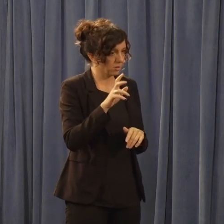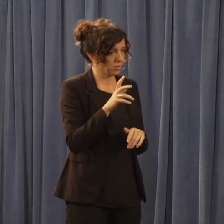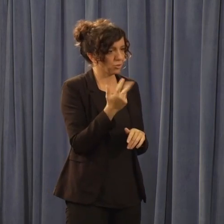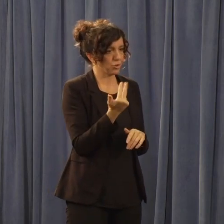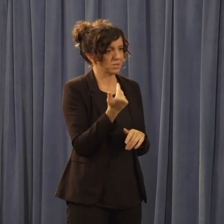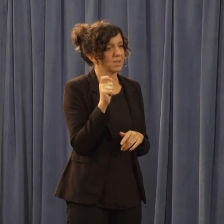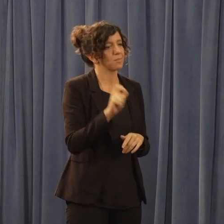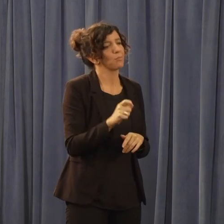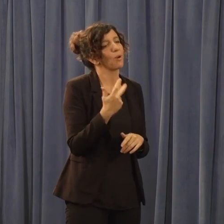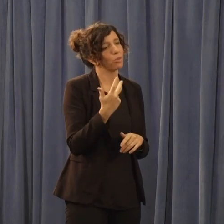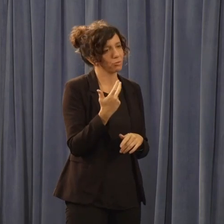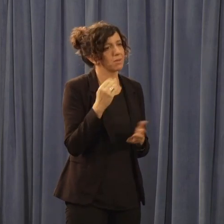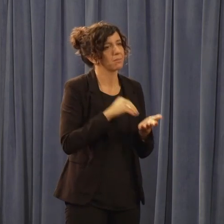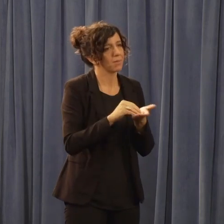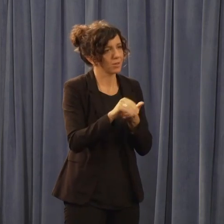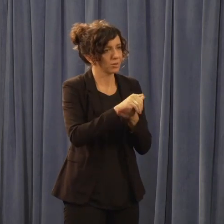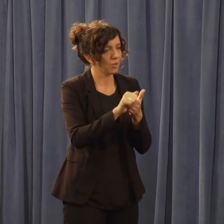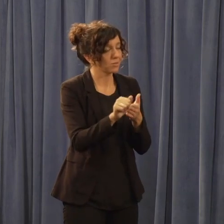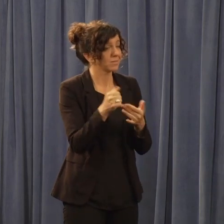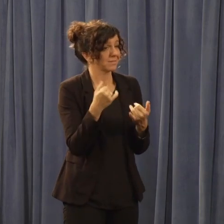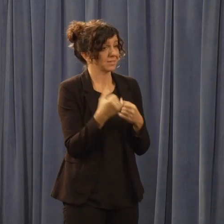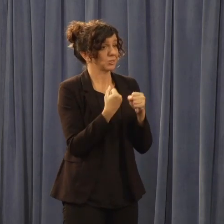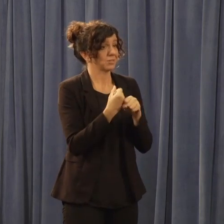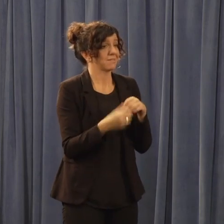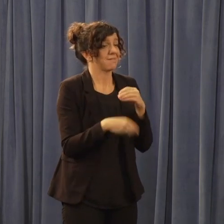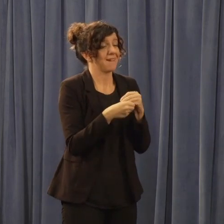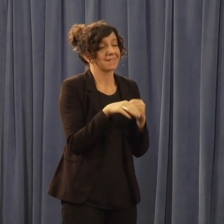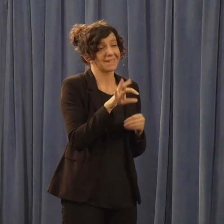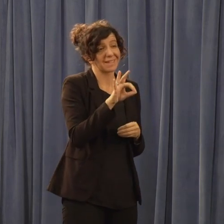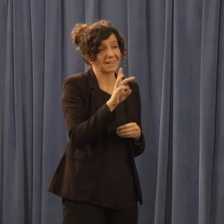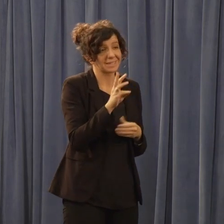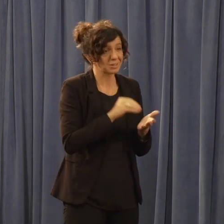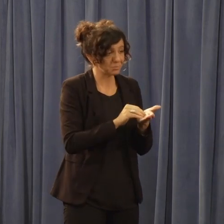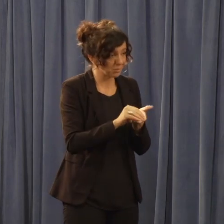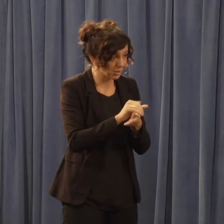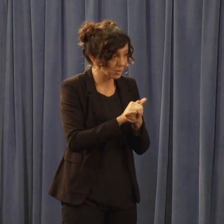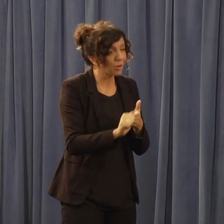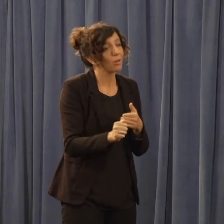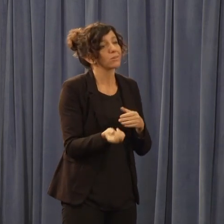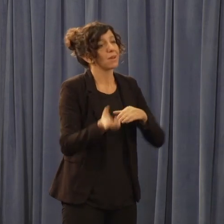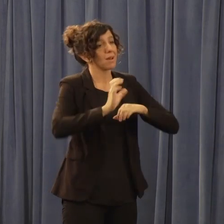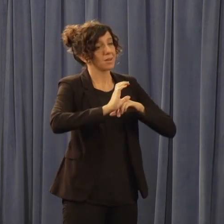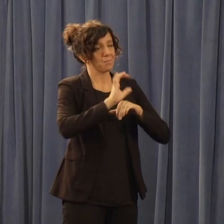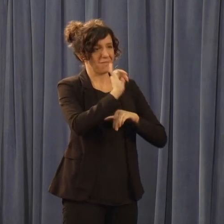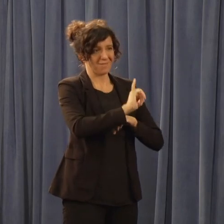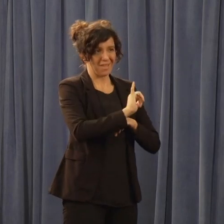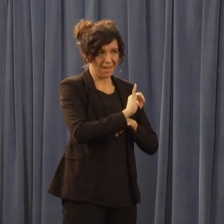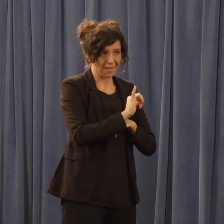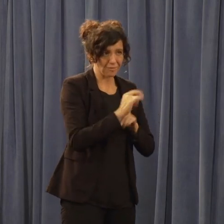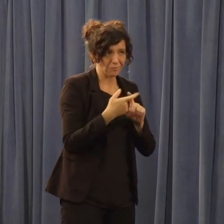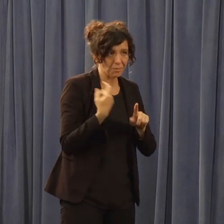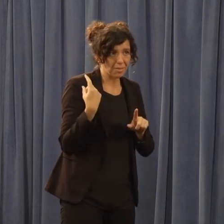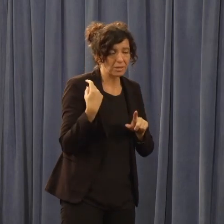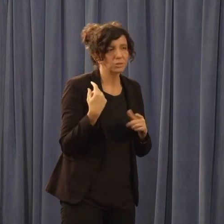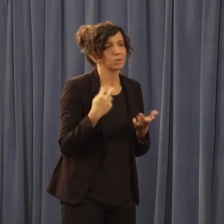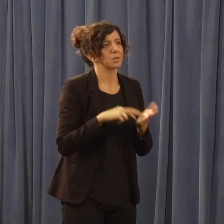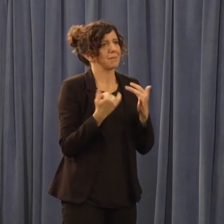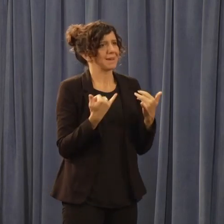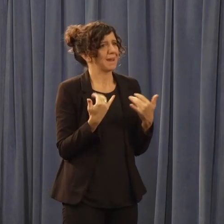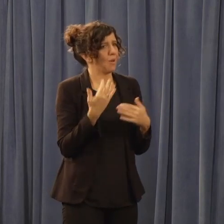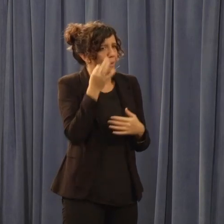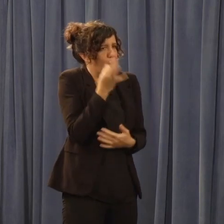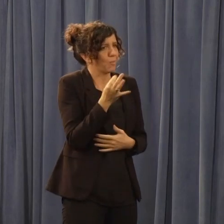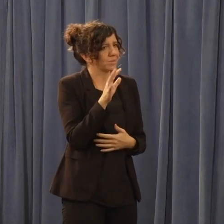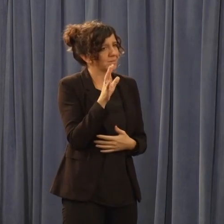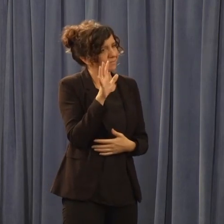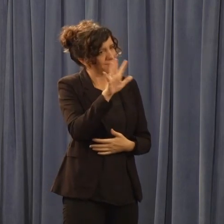adding an additional 96 million dollars on top of the 413.3. So we're close now to half a